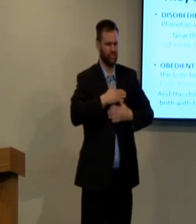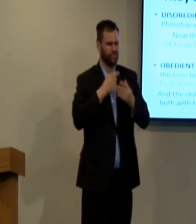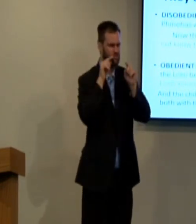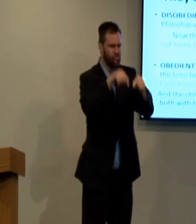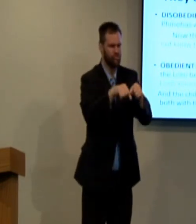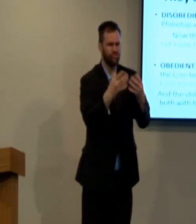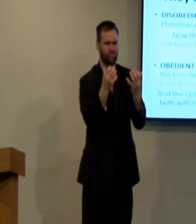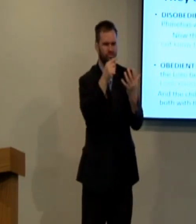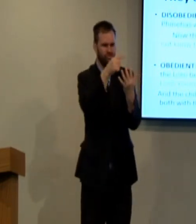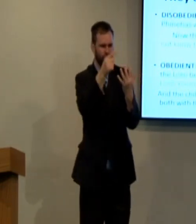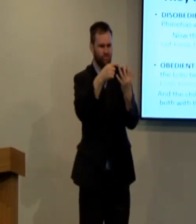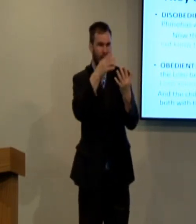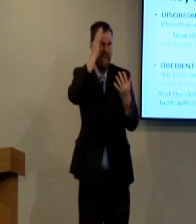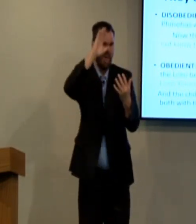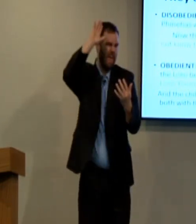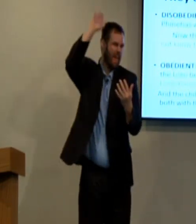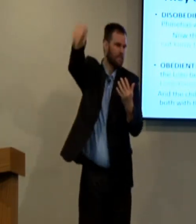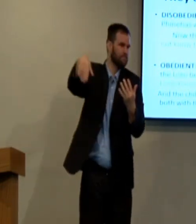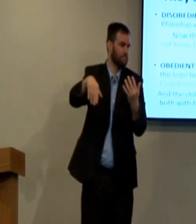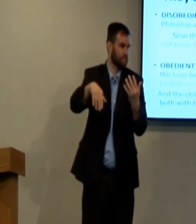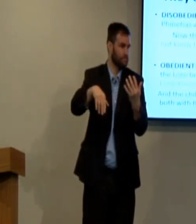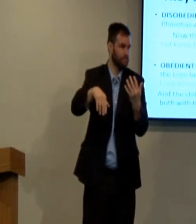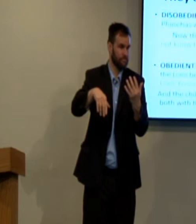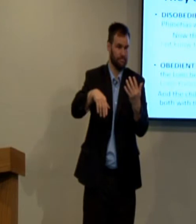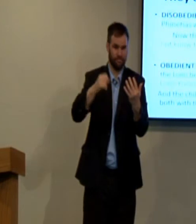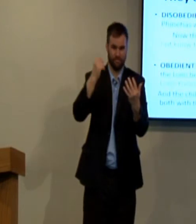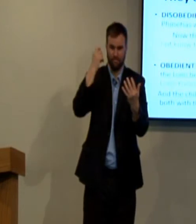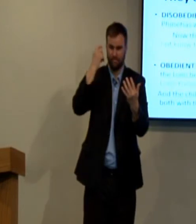And they want pleasure. They're people who love pleasure and they don't love God.